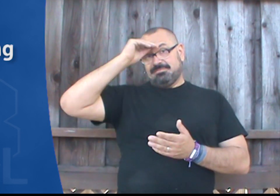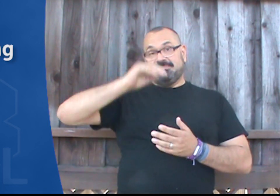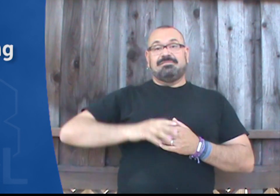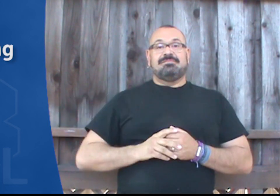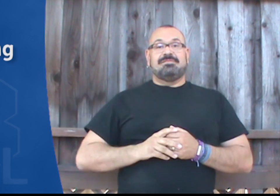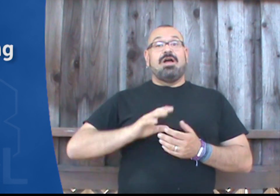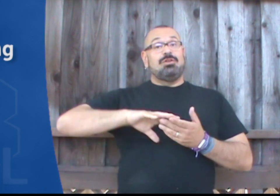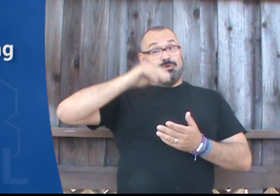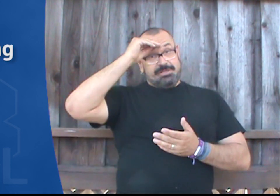Learning.